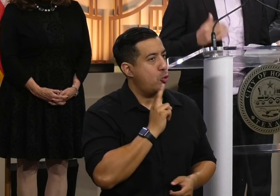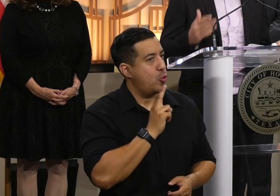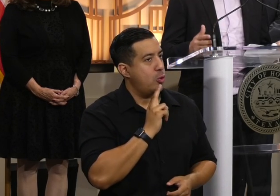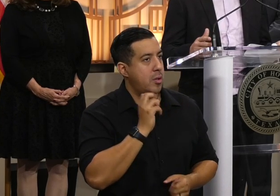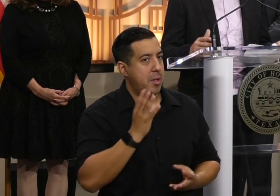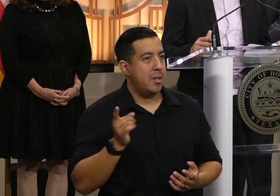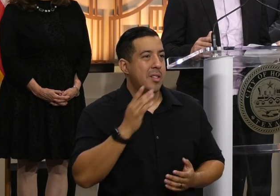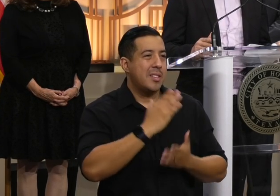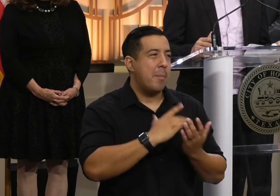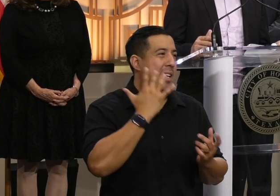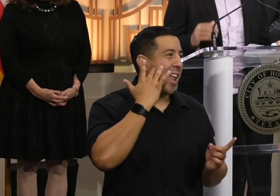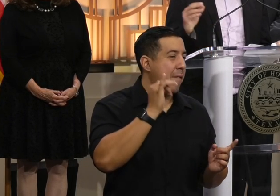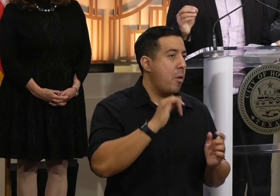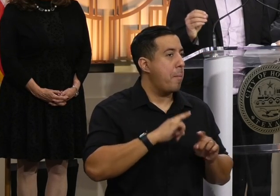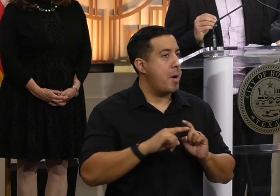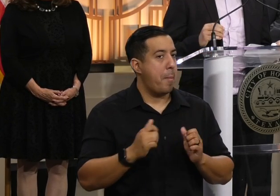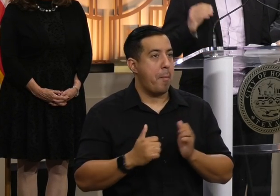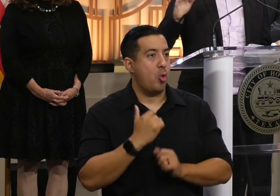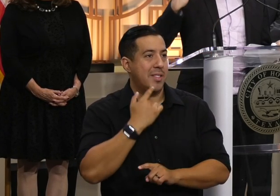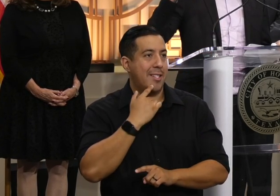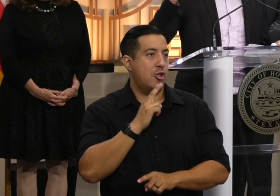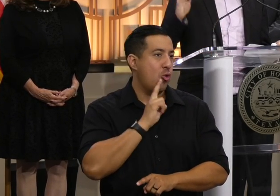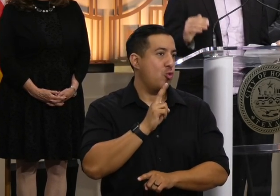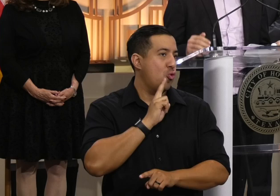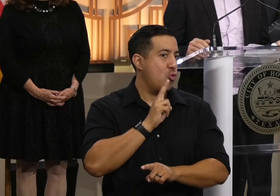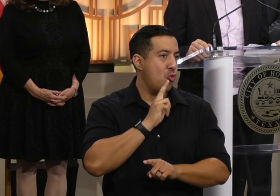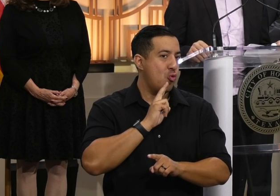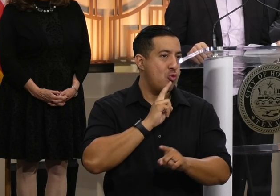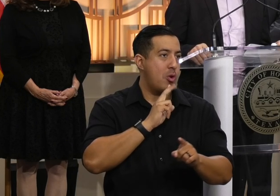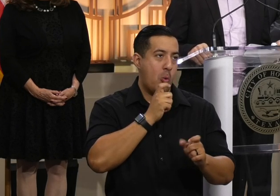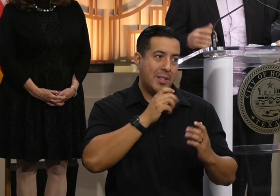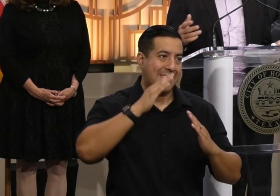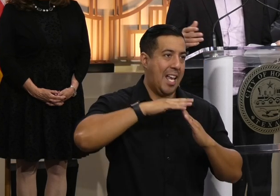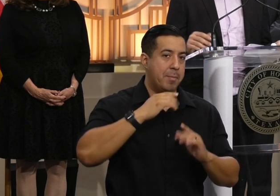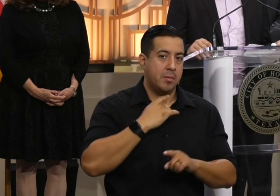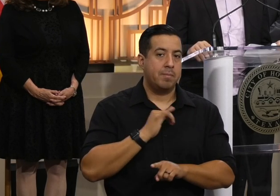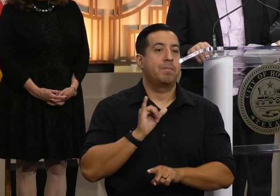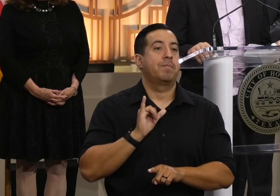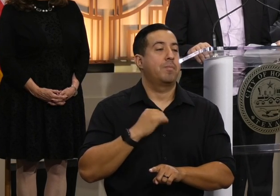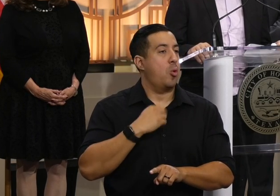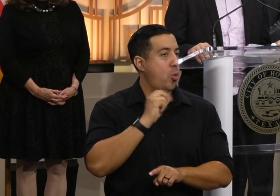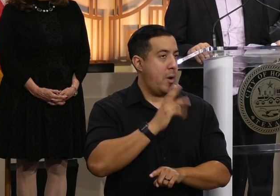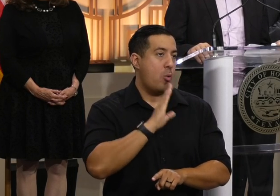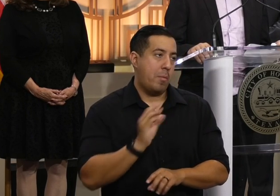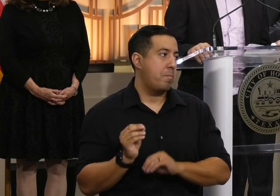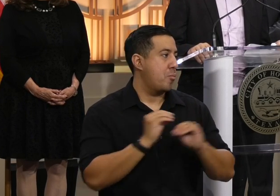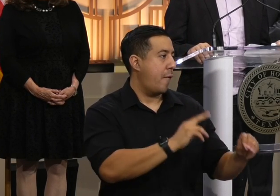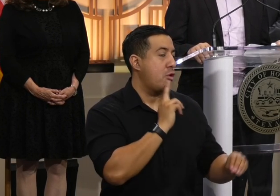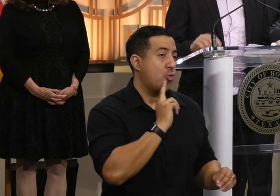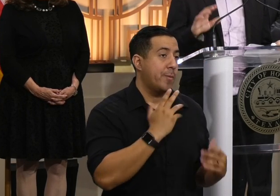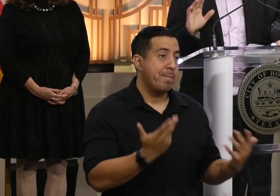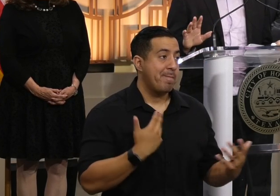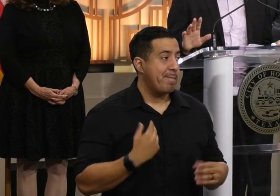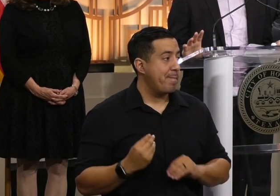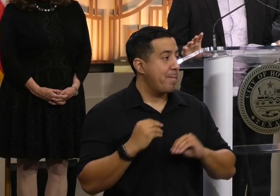some of them said California. But when I counted, Houston was like at the top of the list. So I said, I'm moving to Houston. And